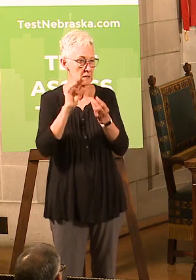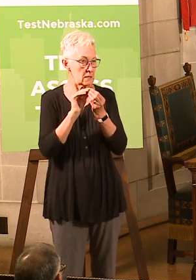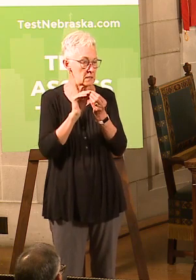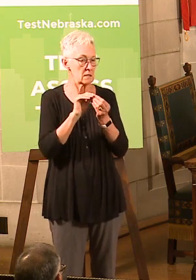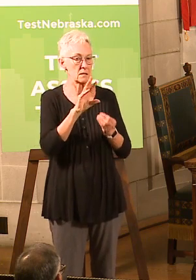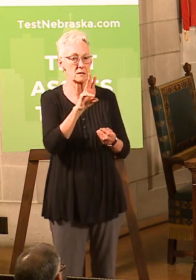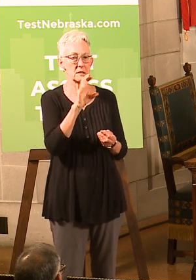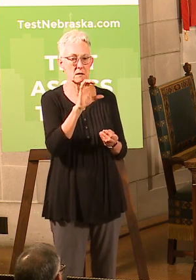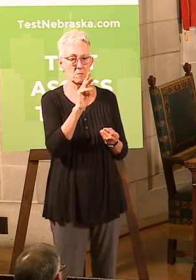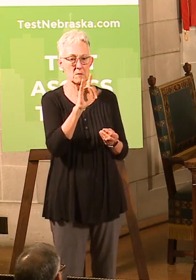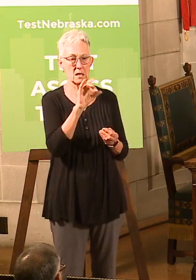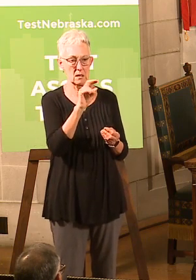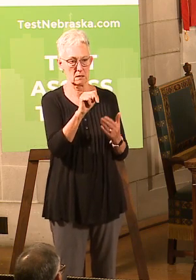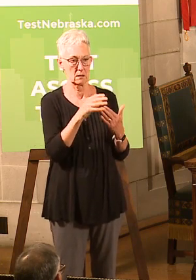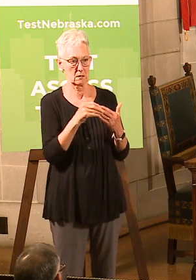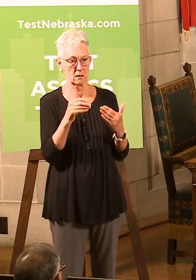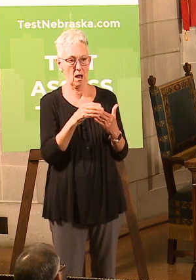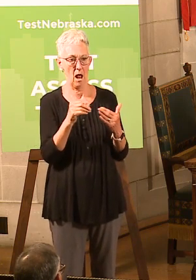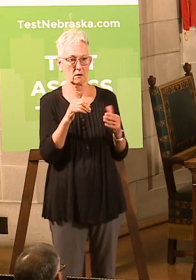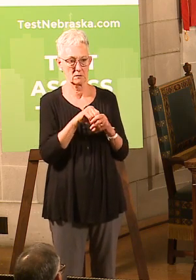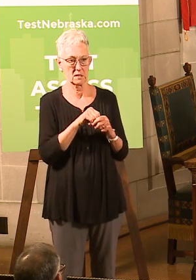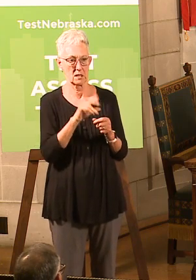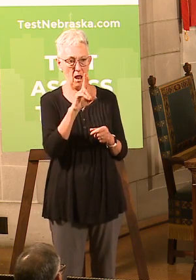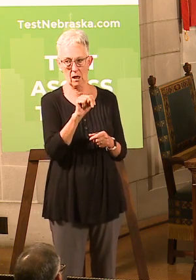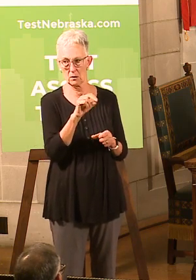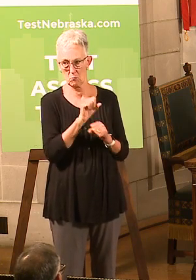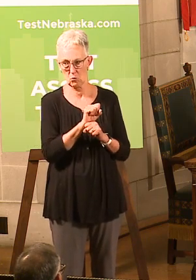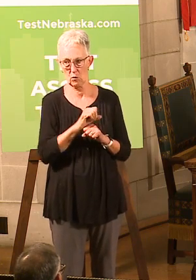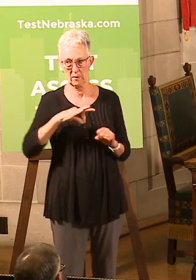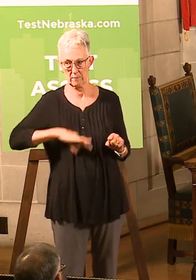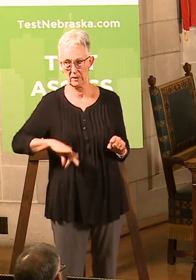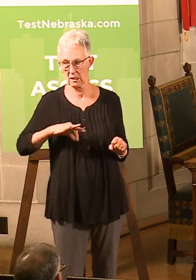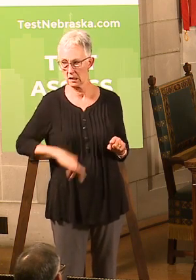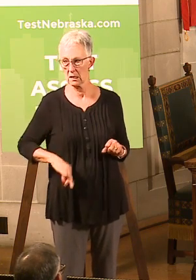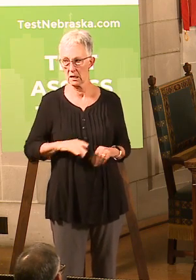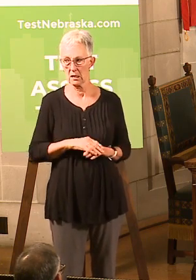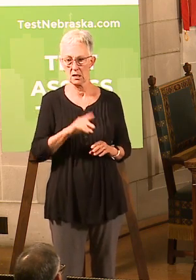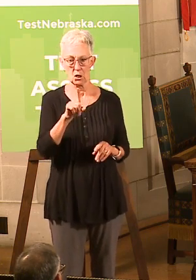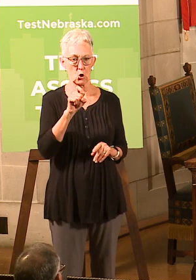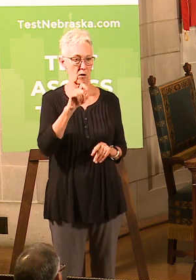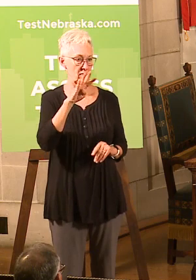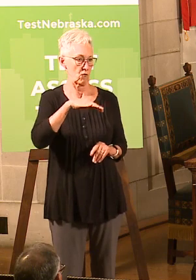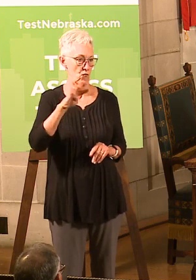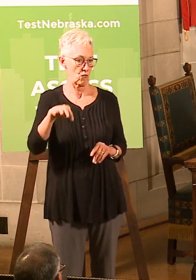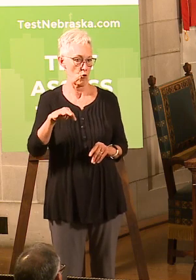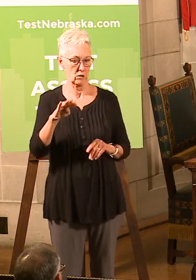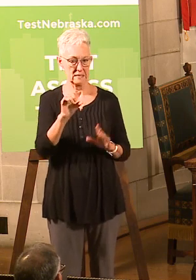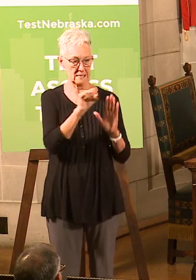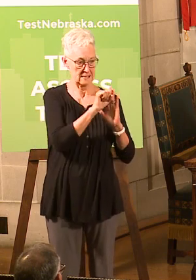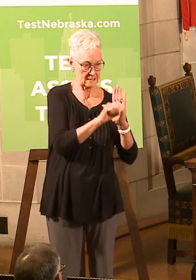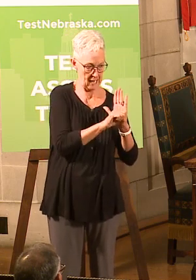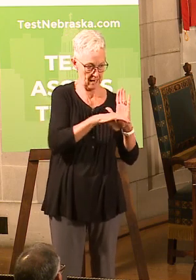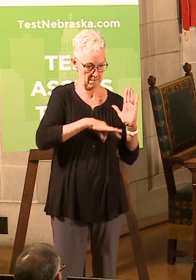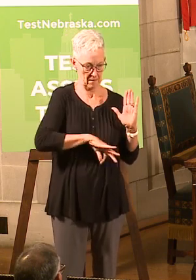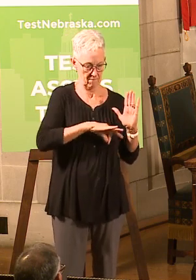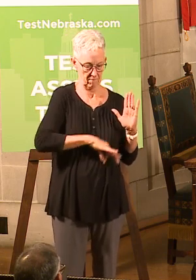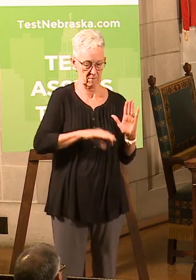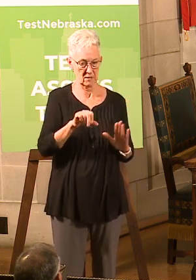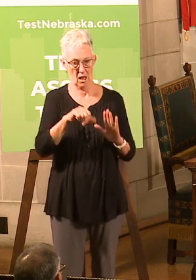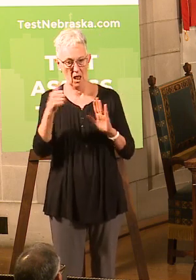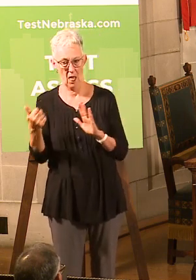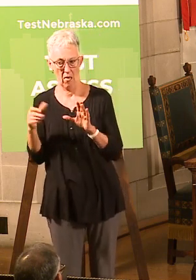$600 million in total benefits. I believe about 144 of that is state benefits, and then the others in the various